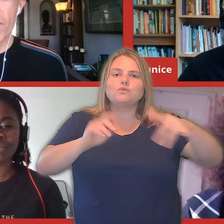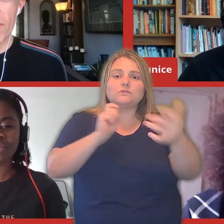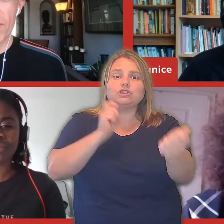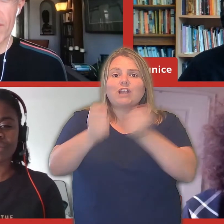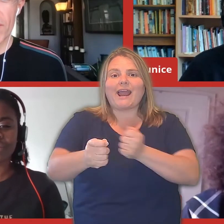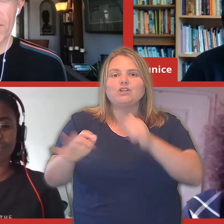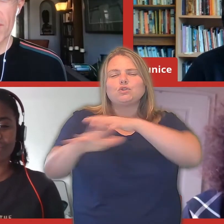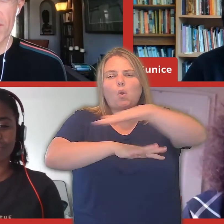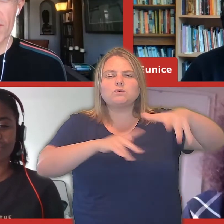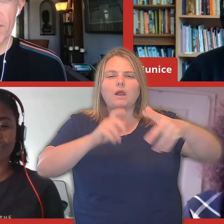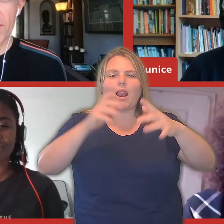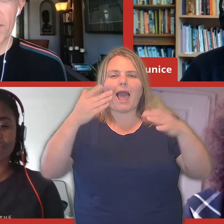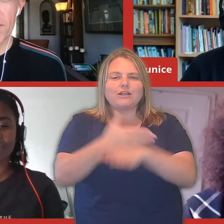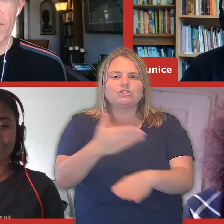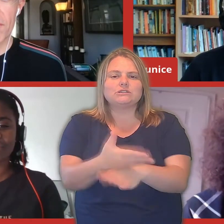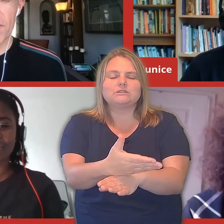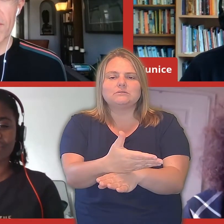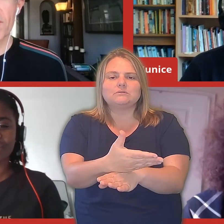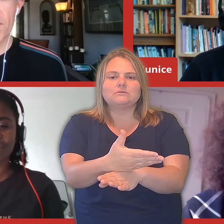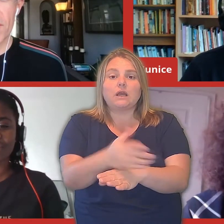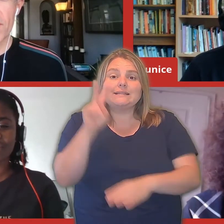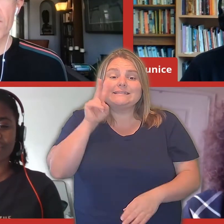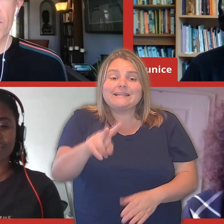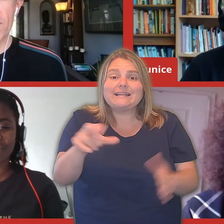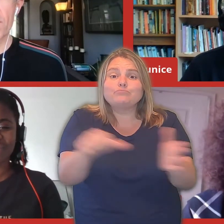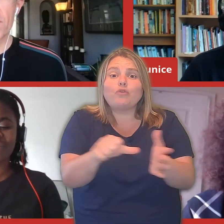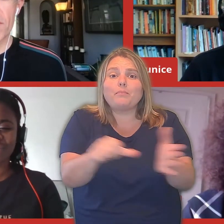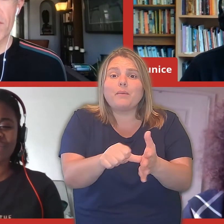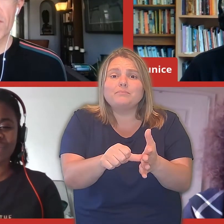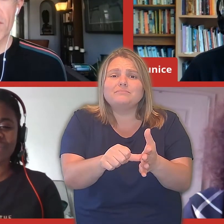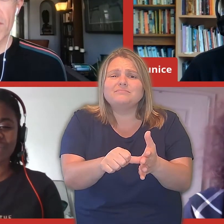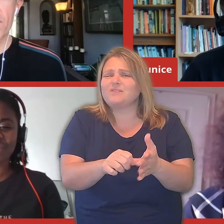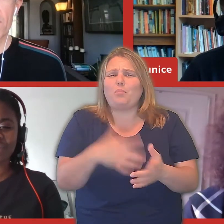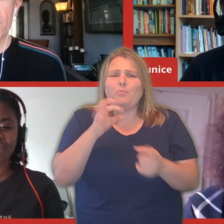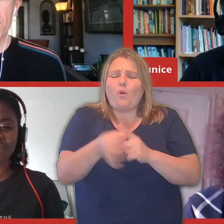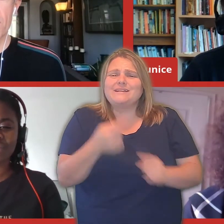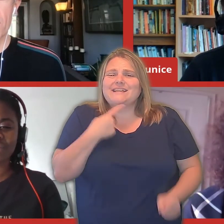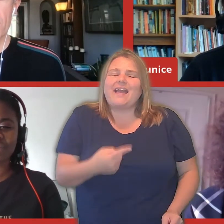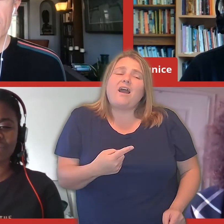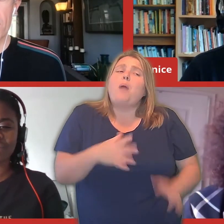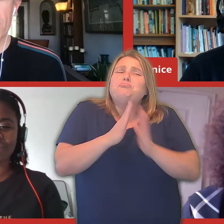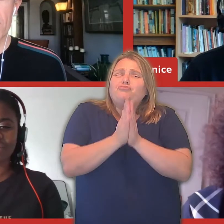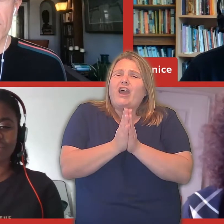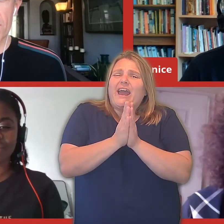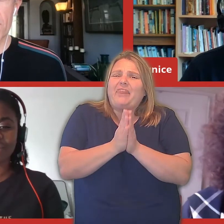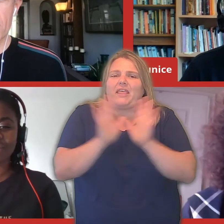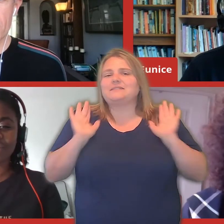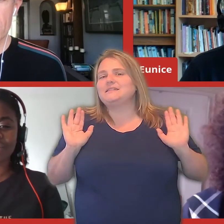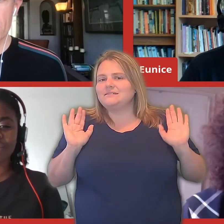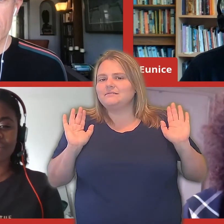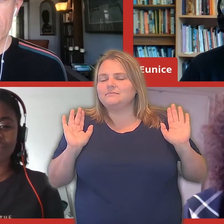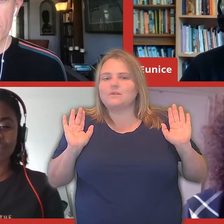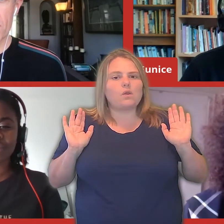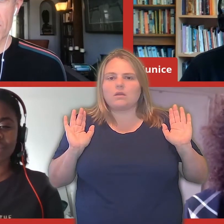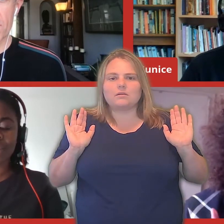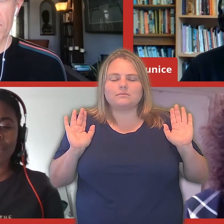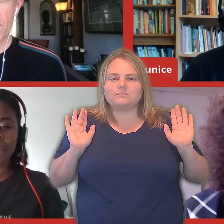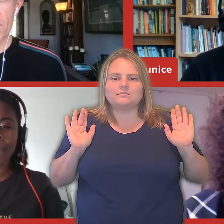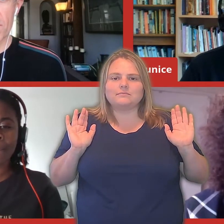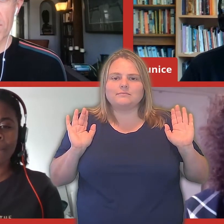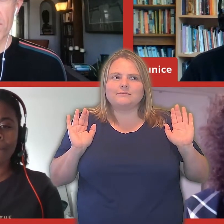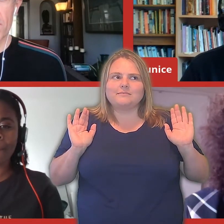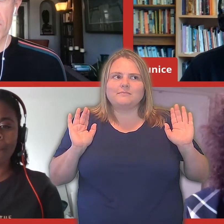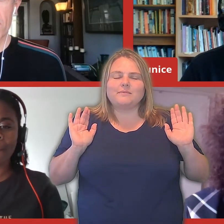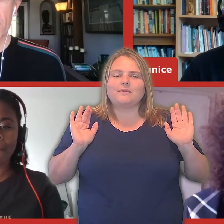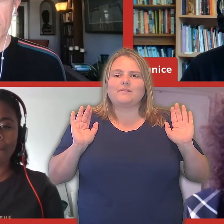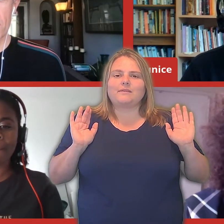there's no point in saying, oh, I'll just pray for you. Part of that faith of being what we call Methodist and being a Christian is saying, I see the